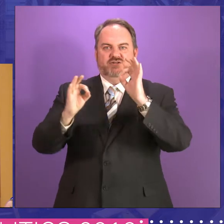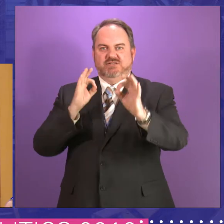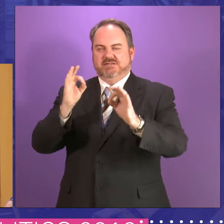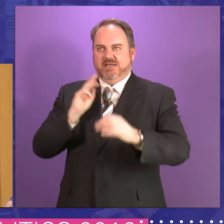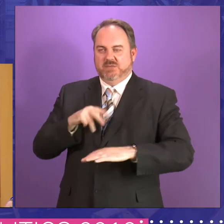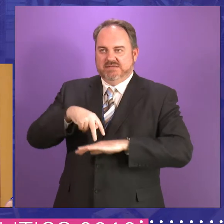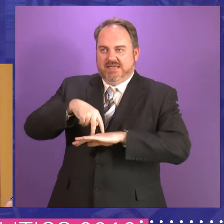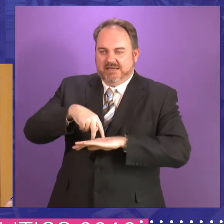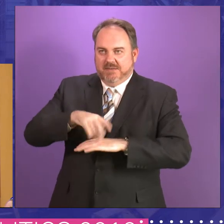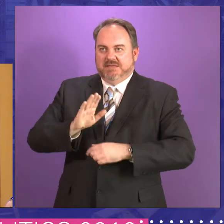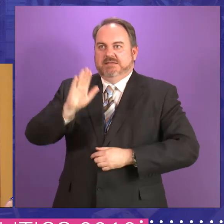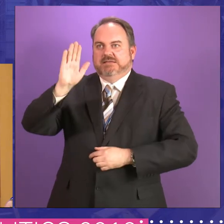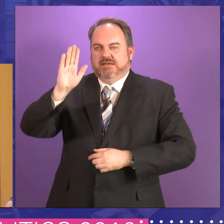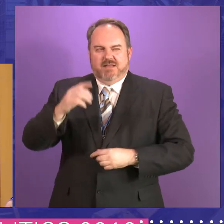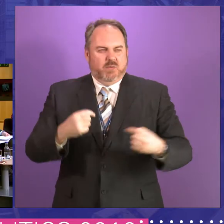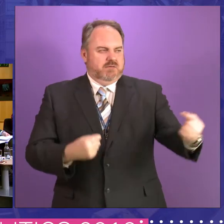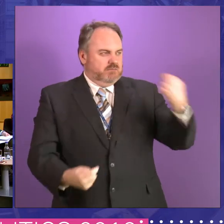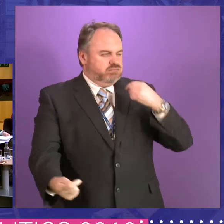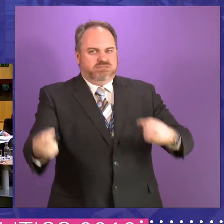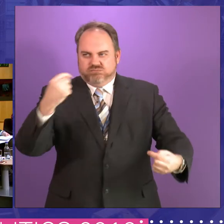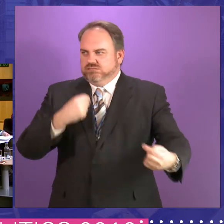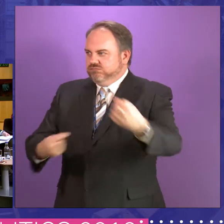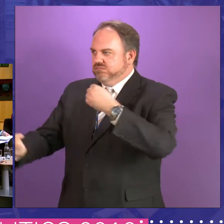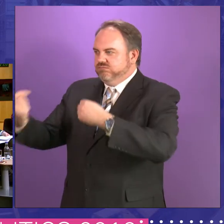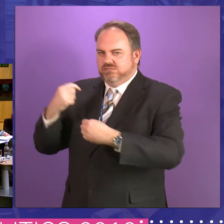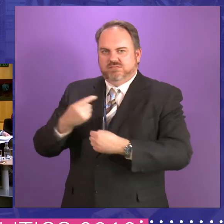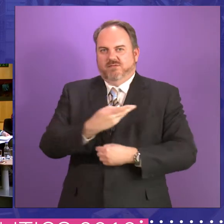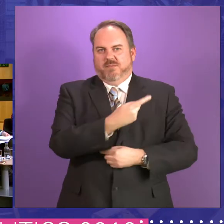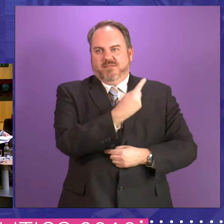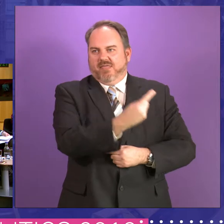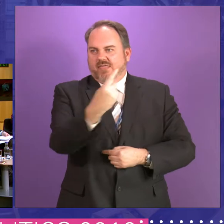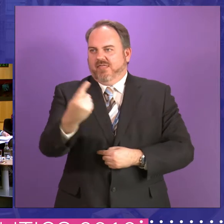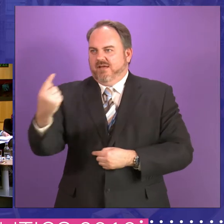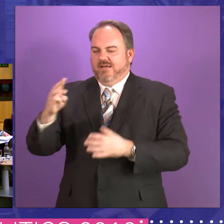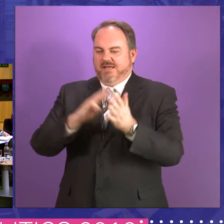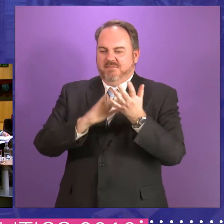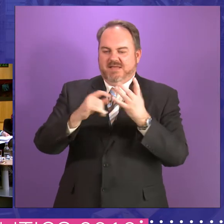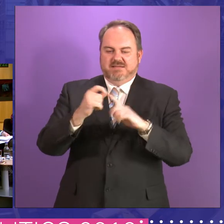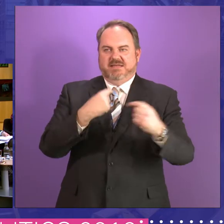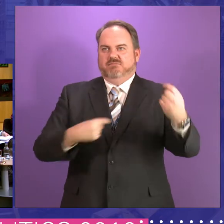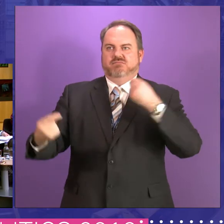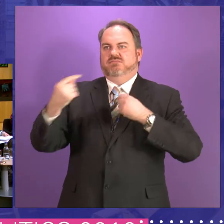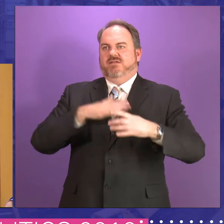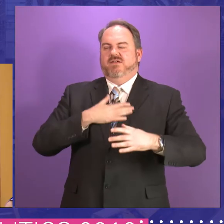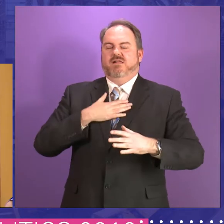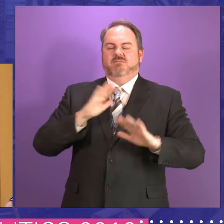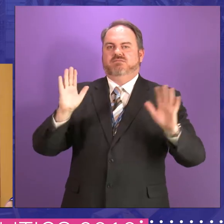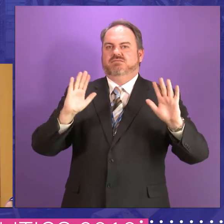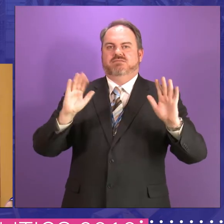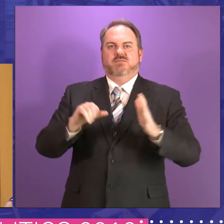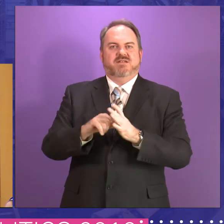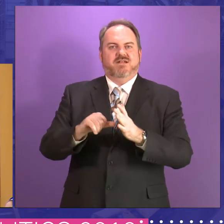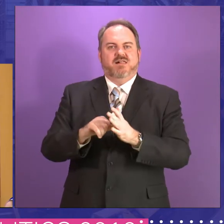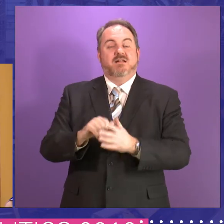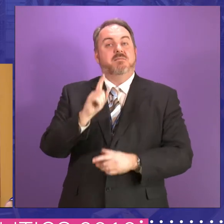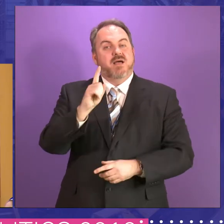um, be regularly, uh, pulped by, you know, one adversary or another. Um, um, but there was also a